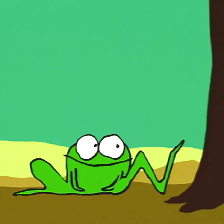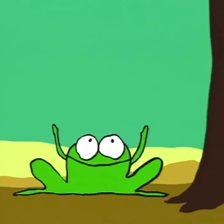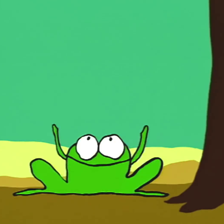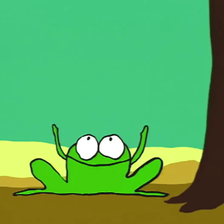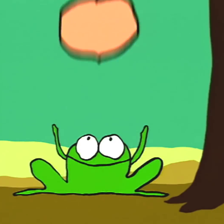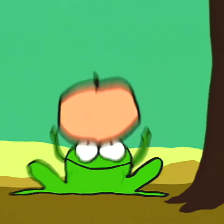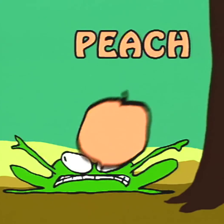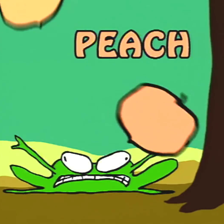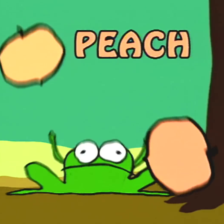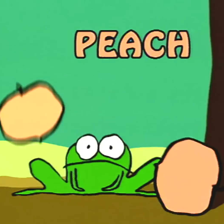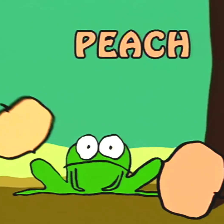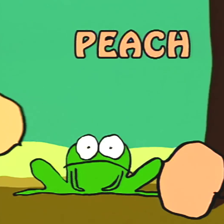Peach.